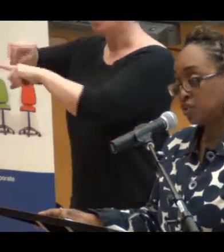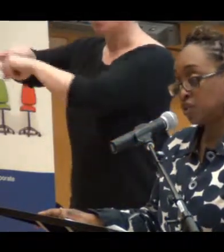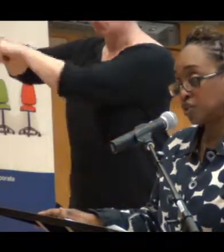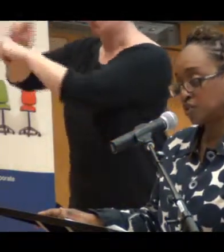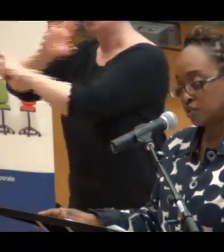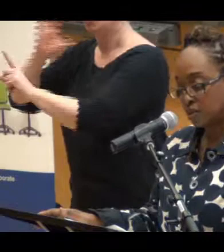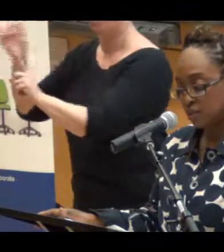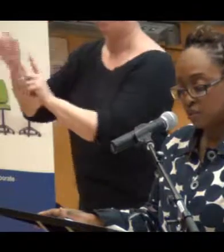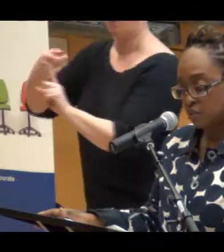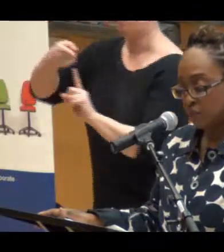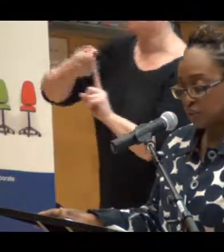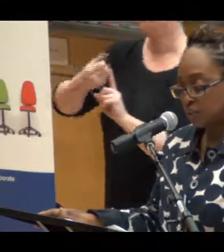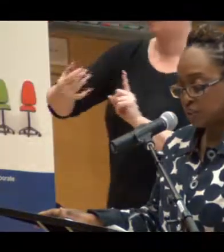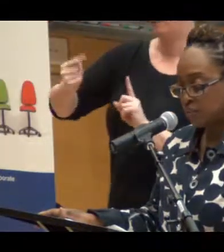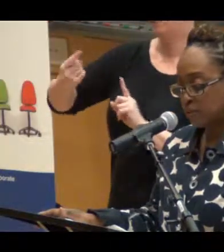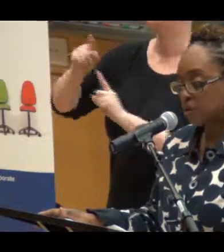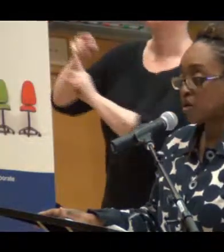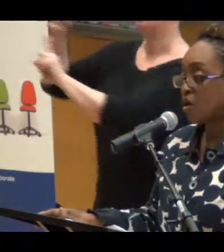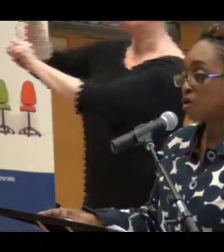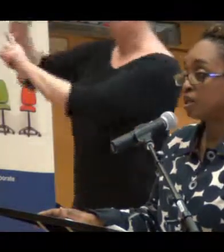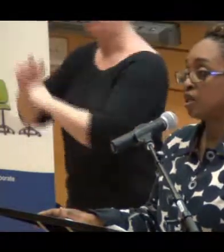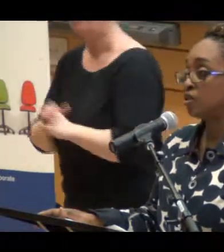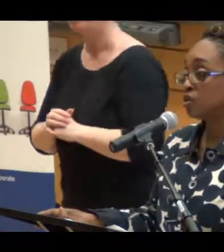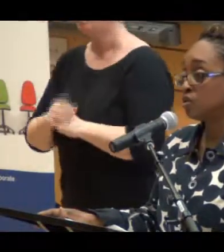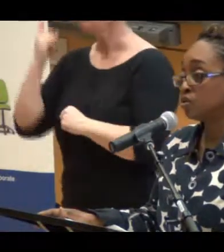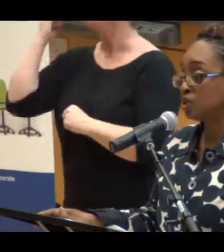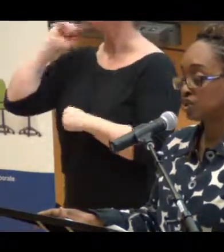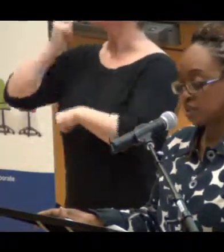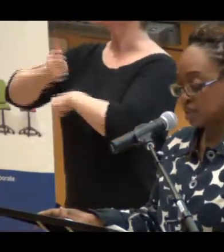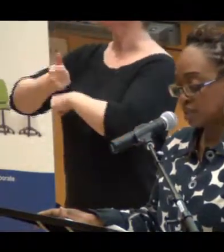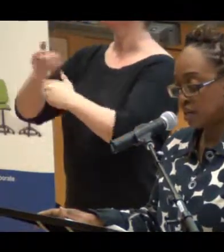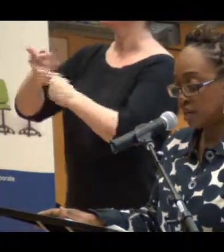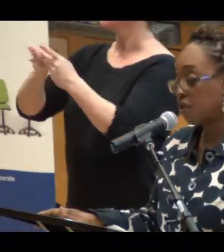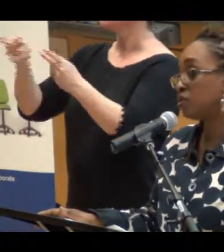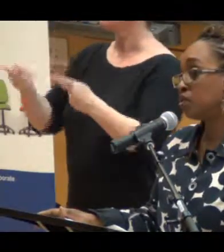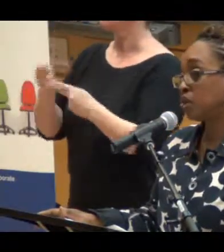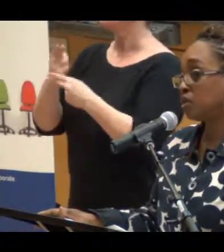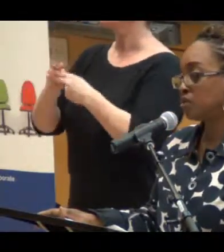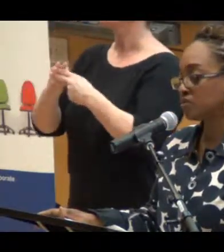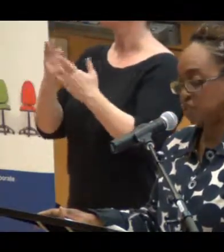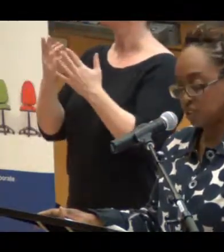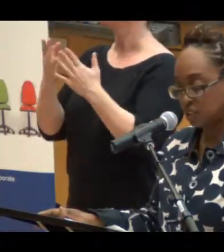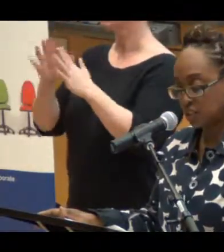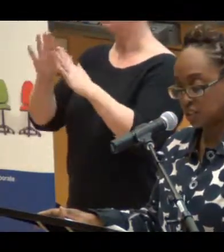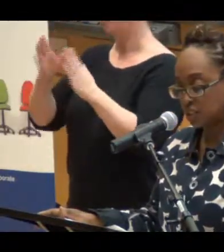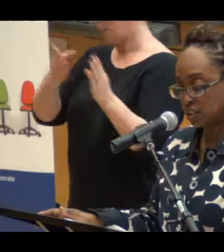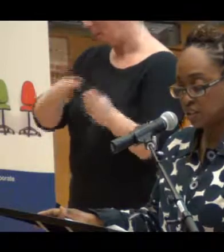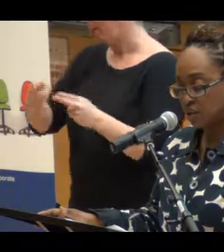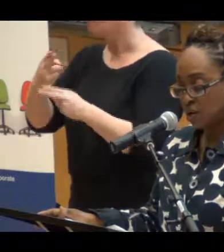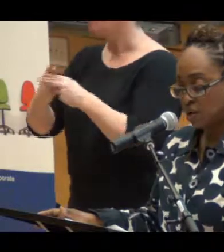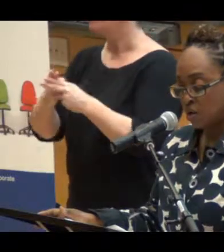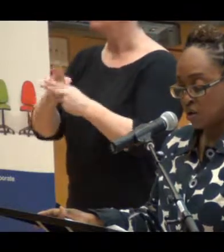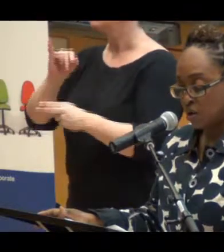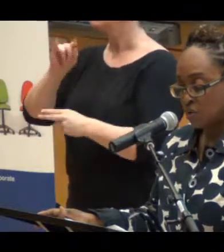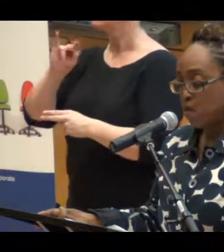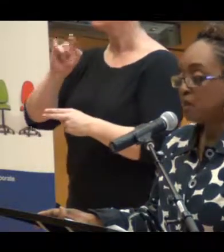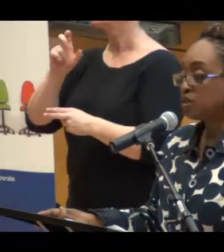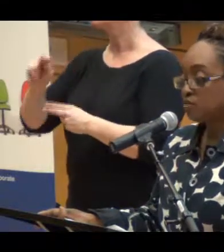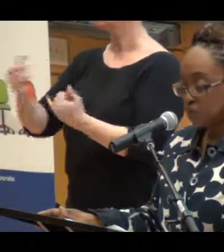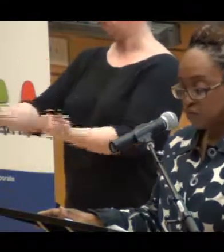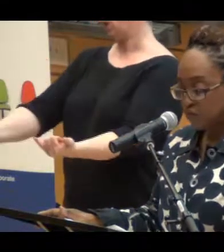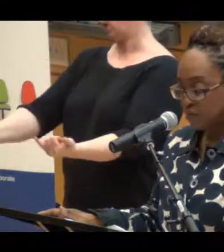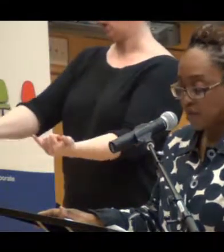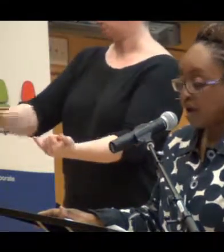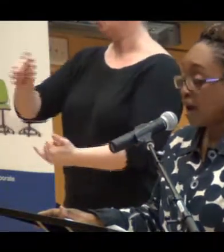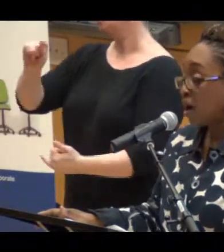Last year, we released a plan called Inclusion Now 2013-16. We